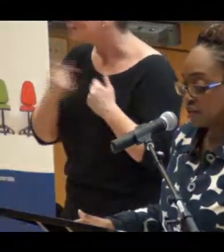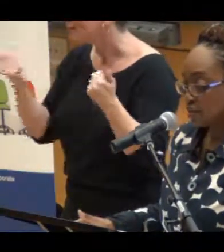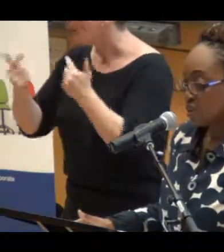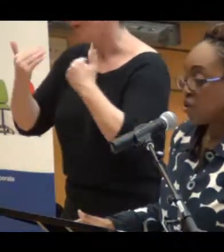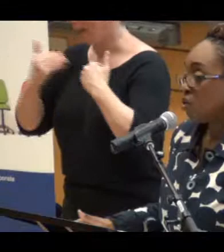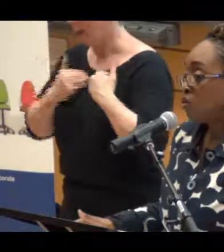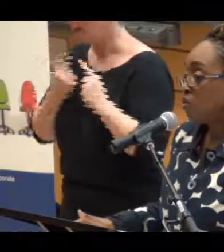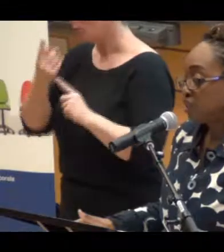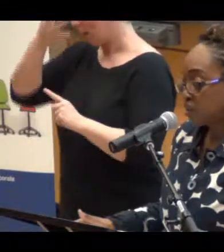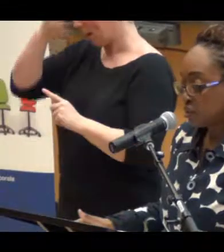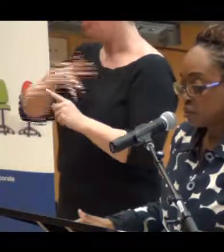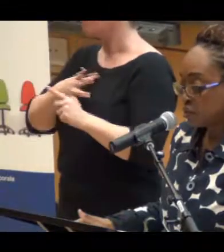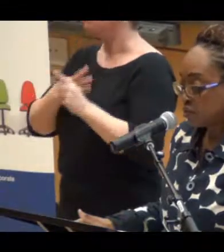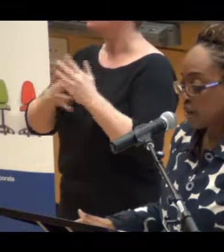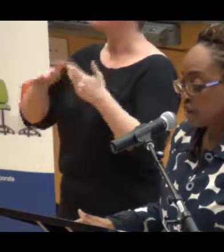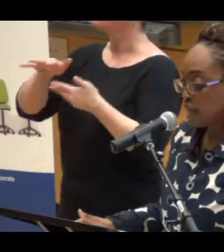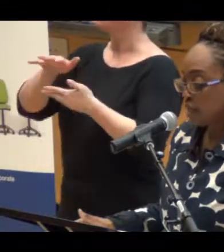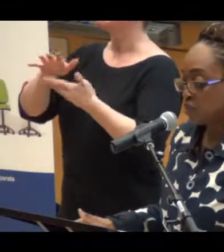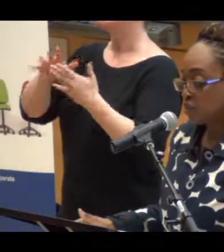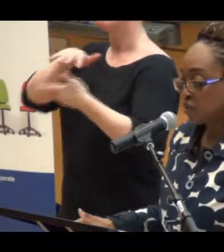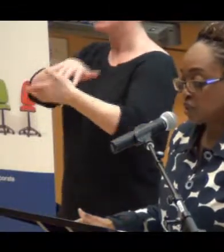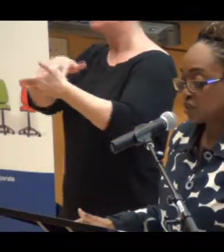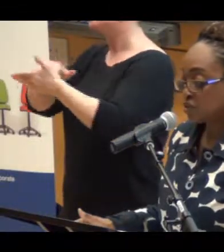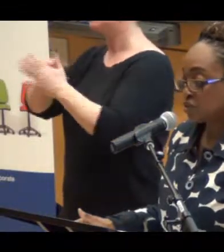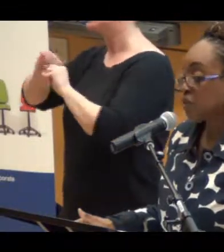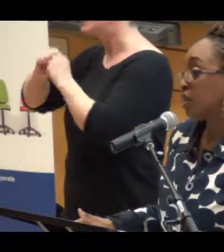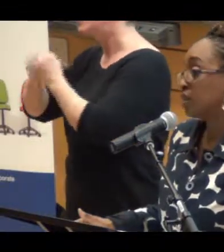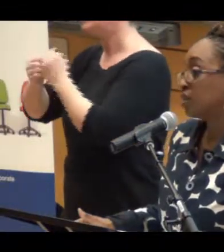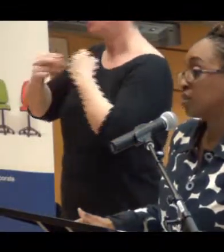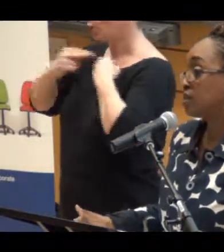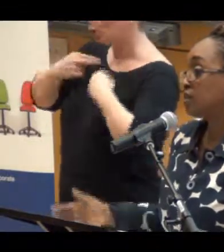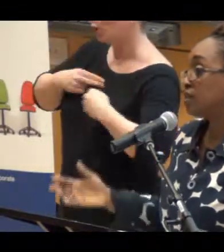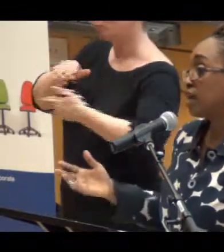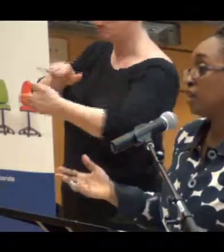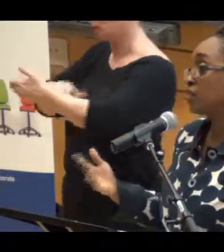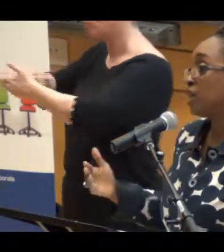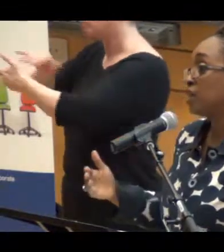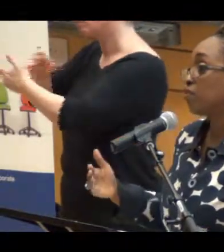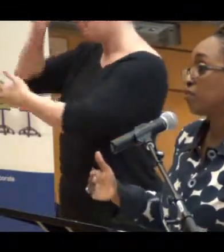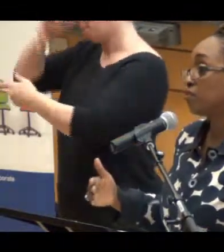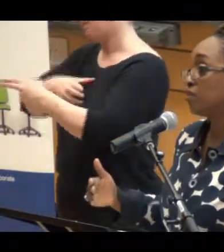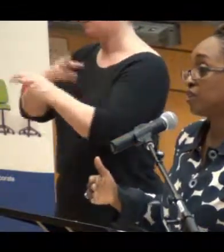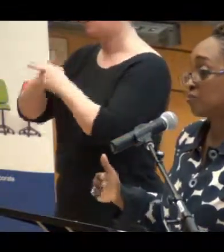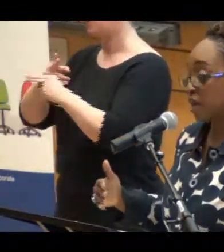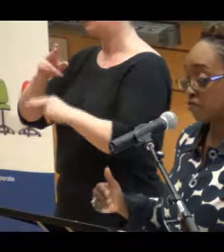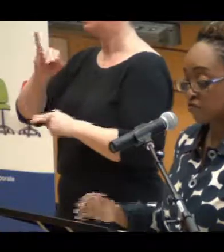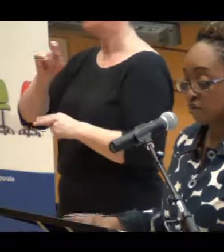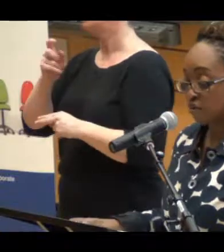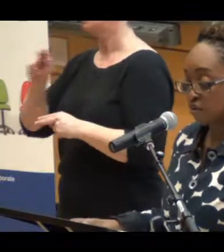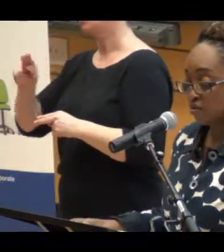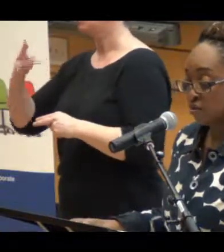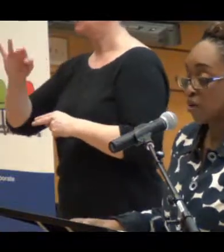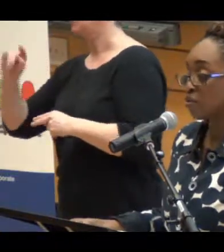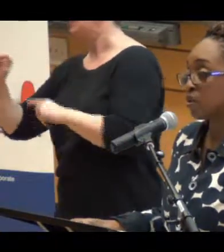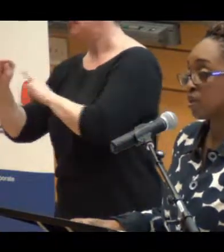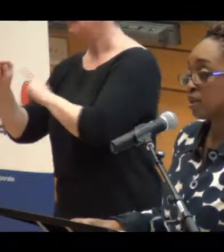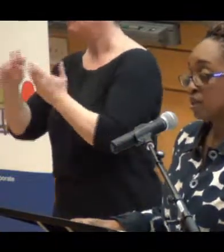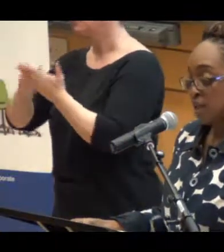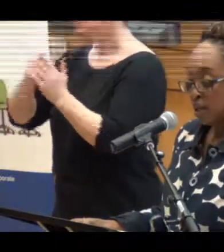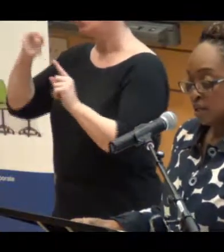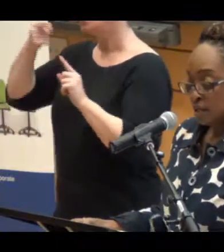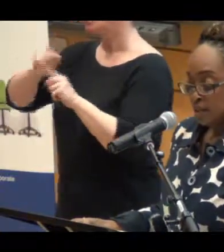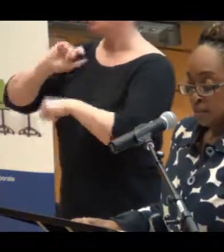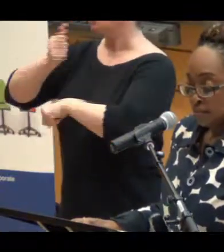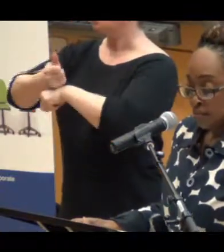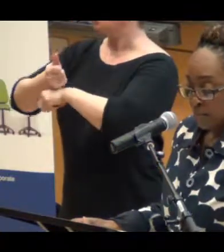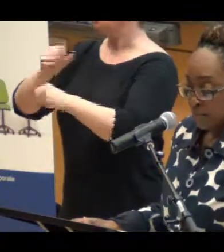Haidt, who recently drew upon ancient wisdom and created a perfect metaphor for our work.